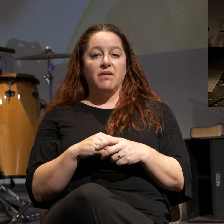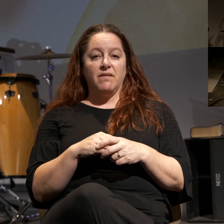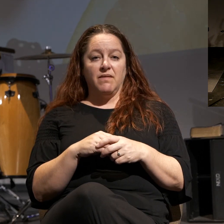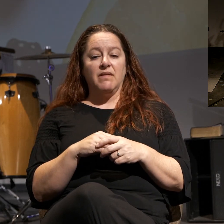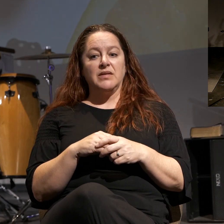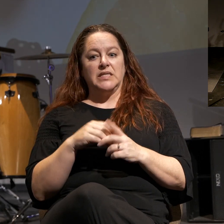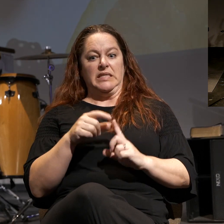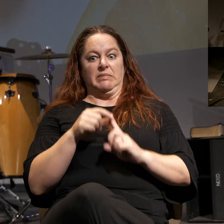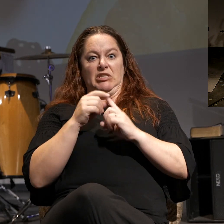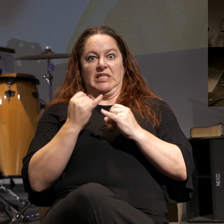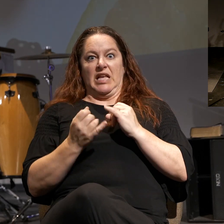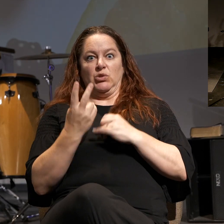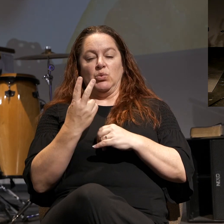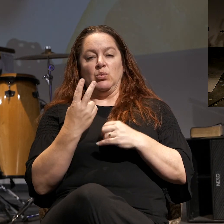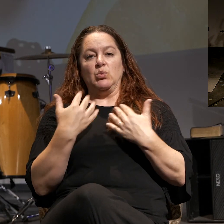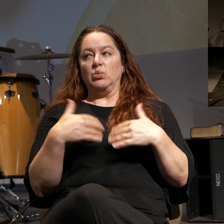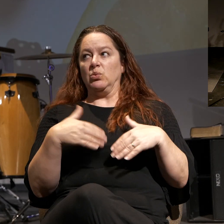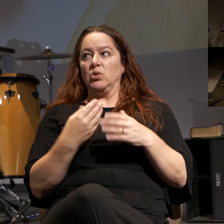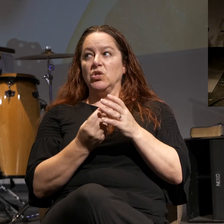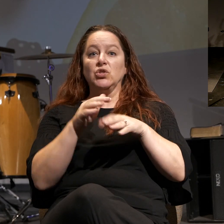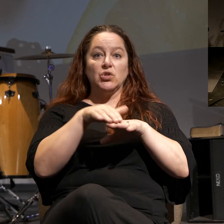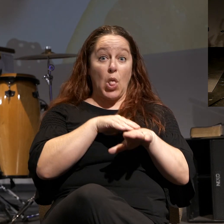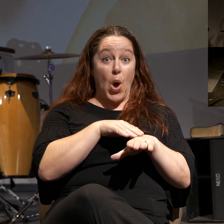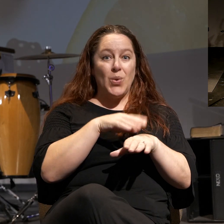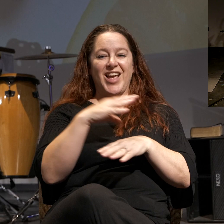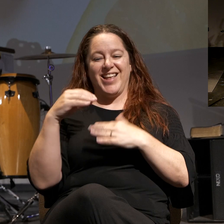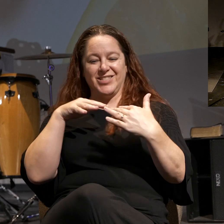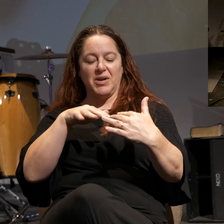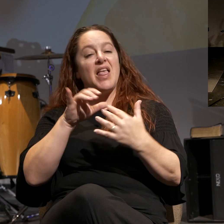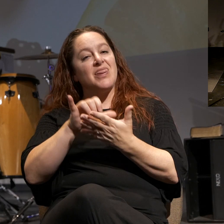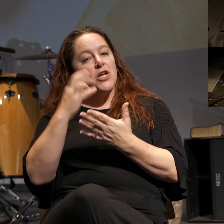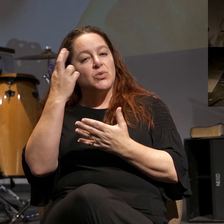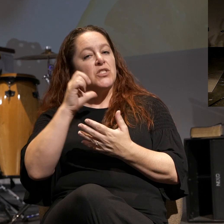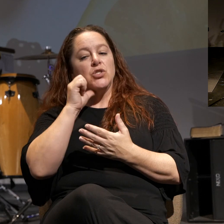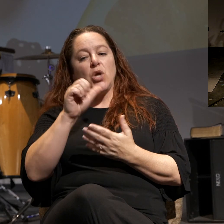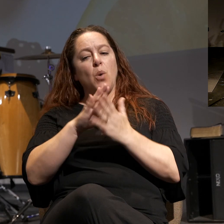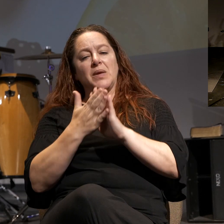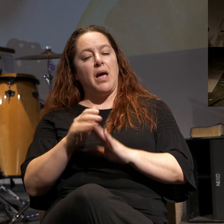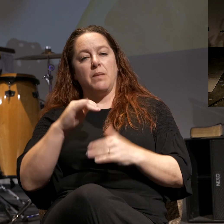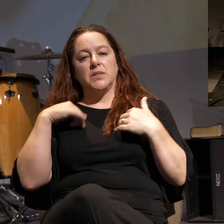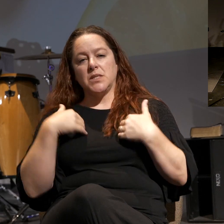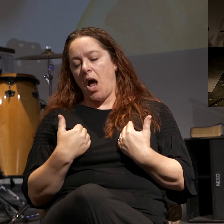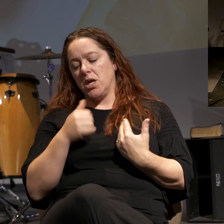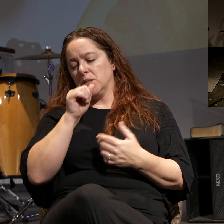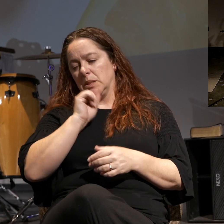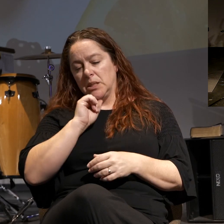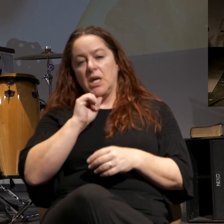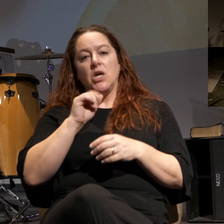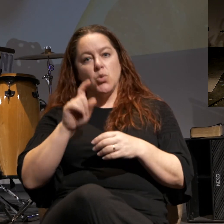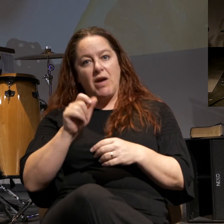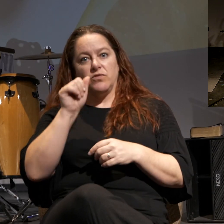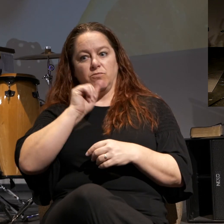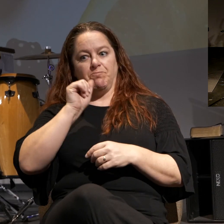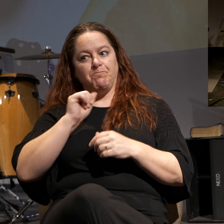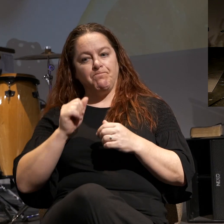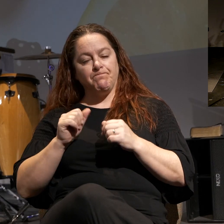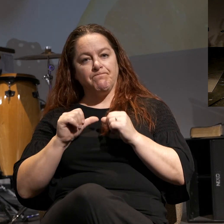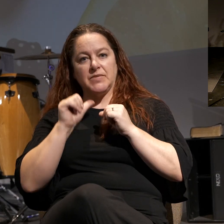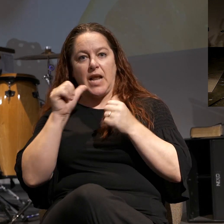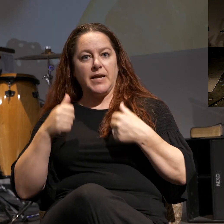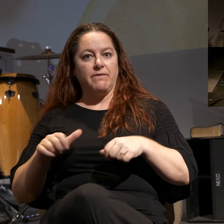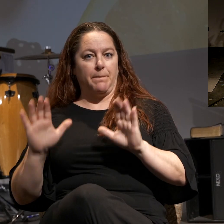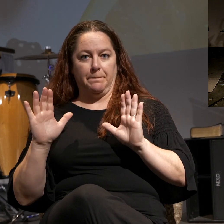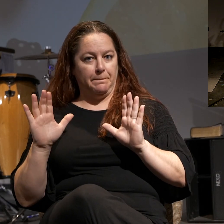especially these last two, it's gradual. It's a battle. This is why we need to not grow weary in well-doing, because in due season we will reap a harvest if we don't give up. But we need to understand